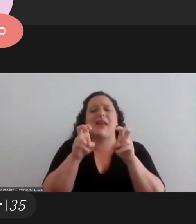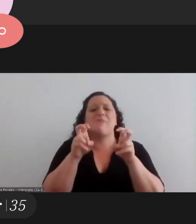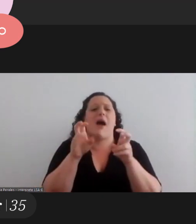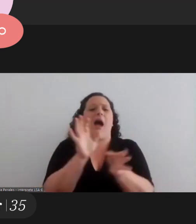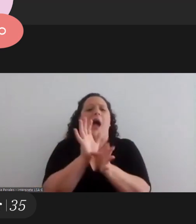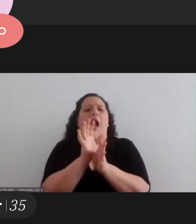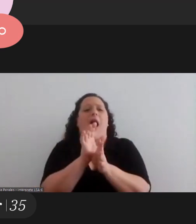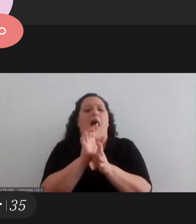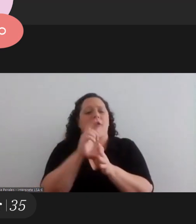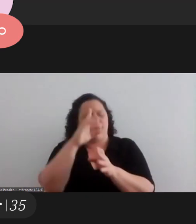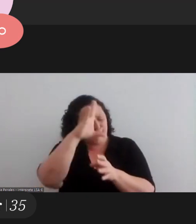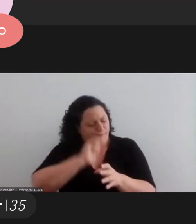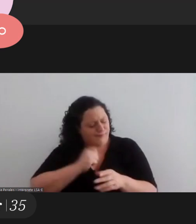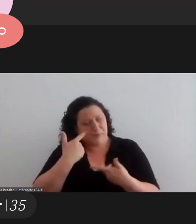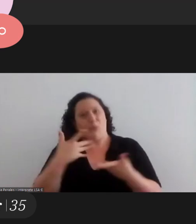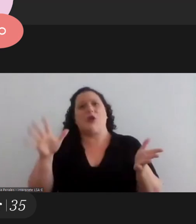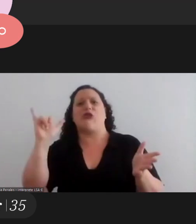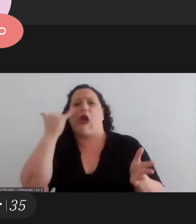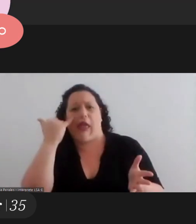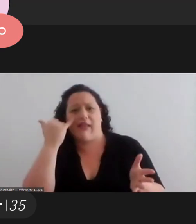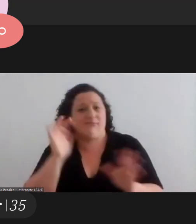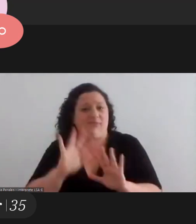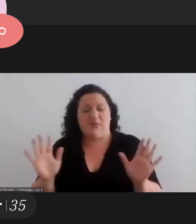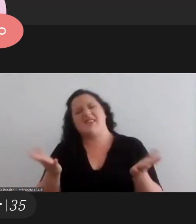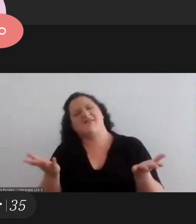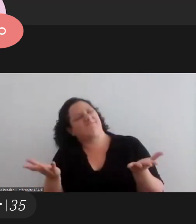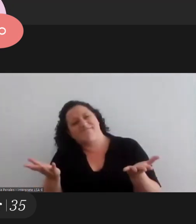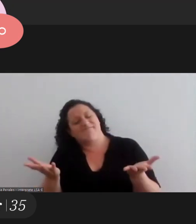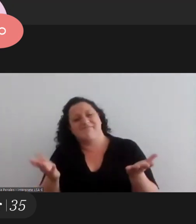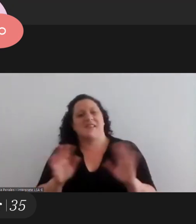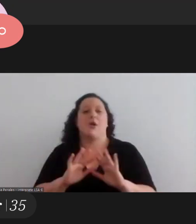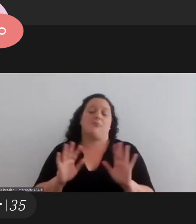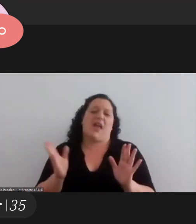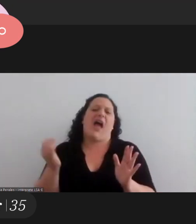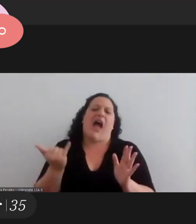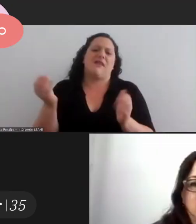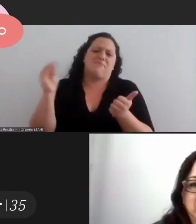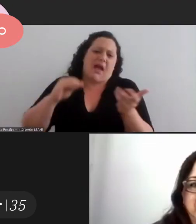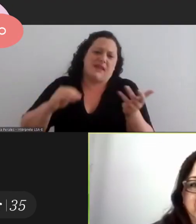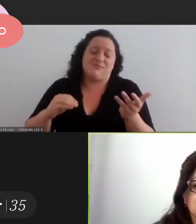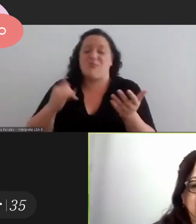stop seeing it from that and i think that's what i wanted to say thank you